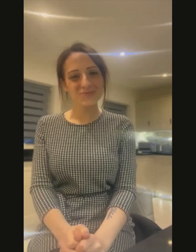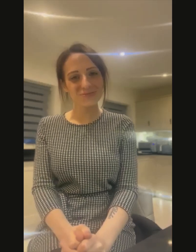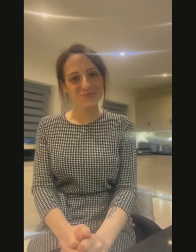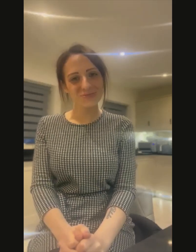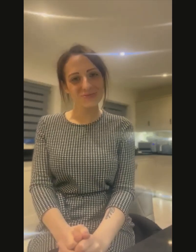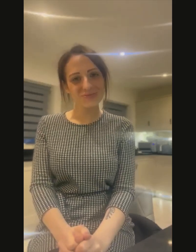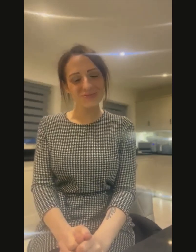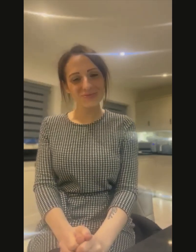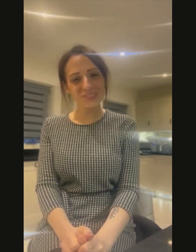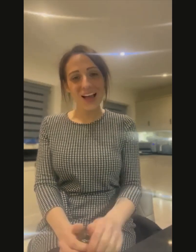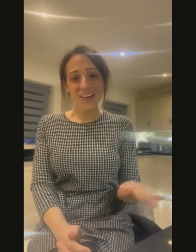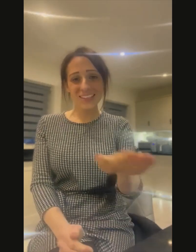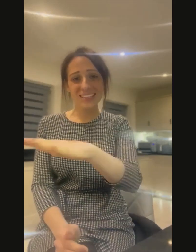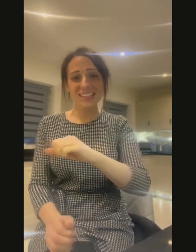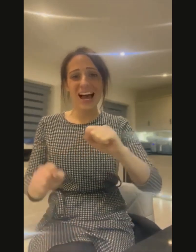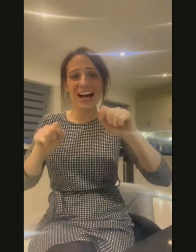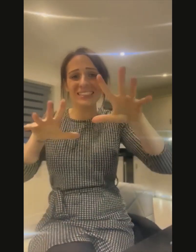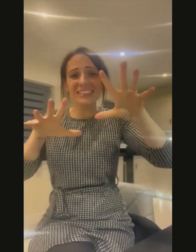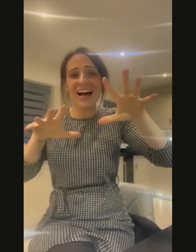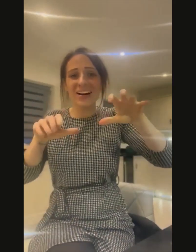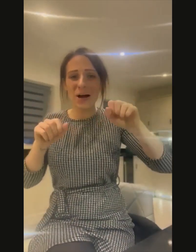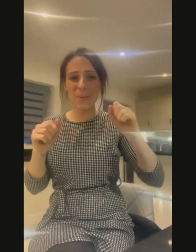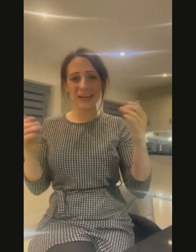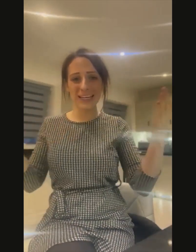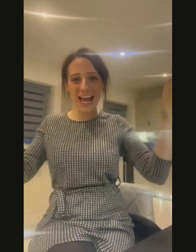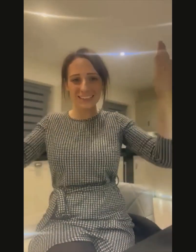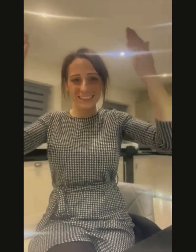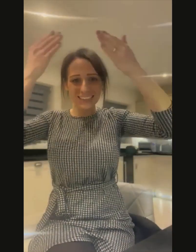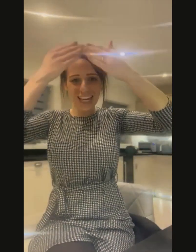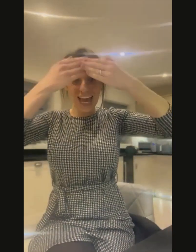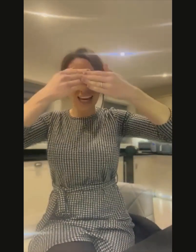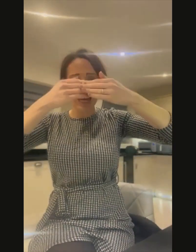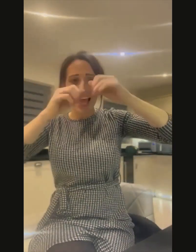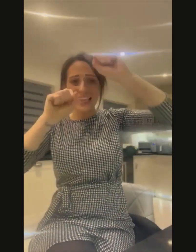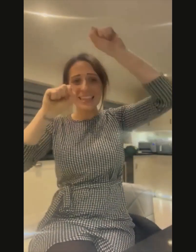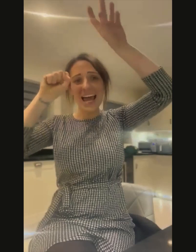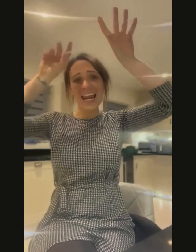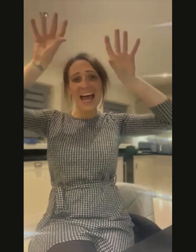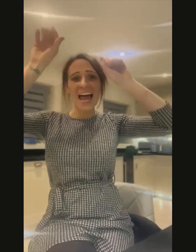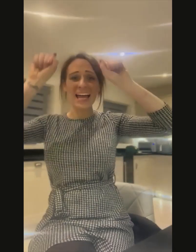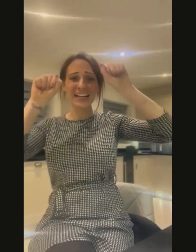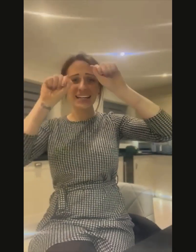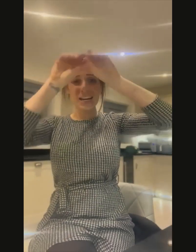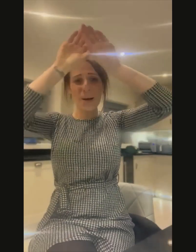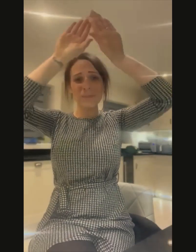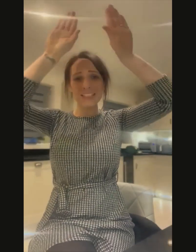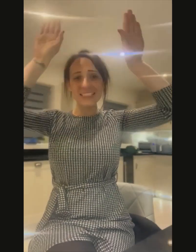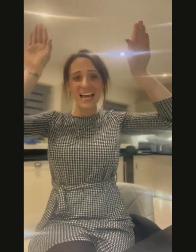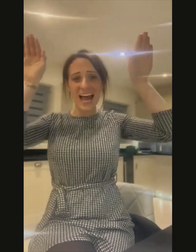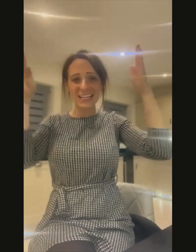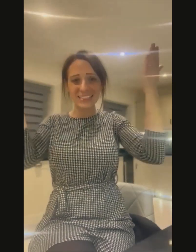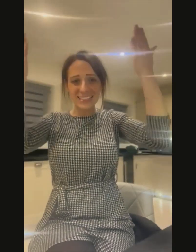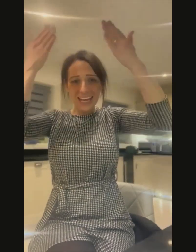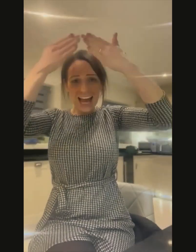All the stars are coming out tonight They're lighting up the sky tonight